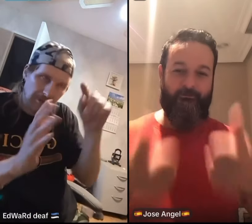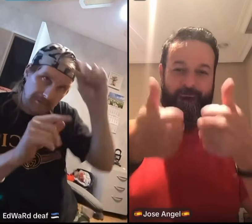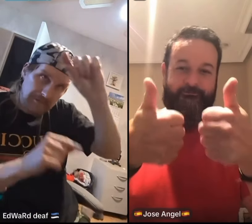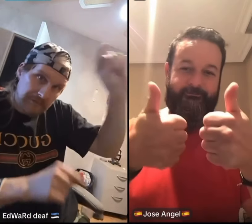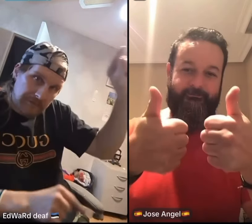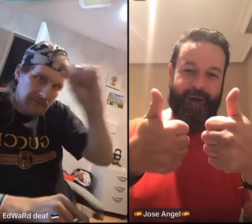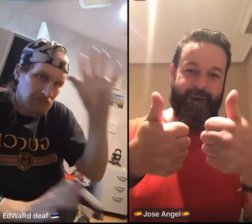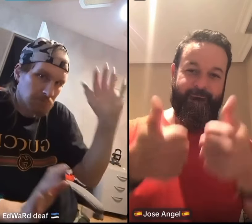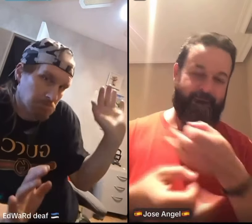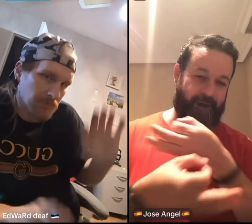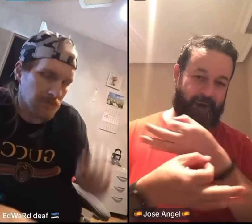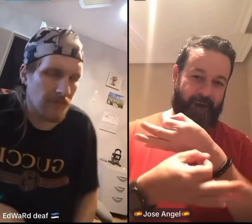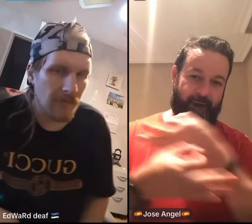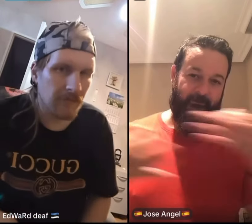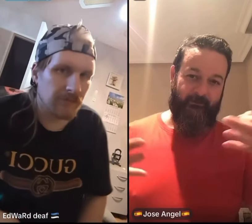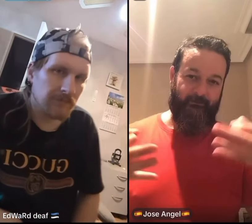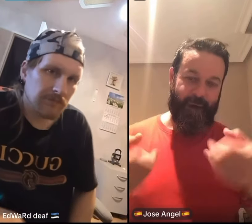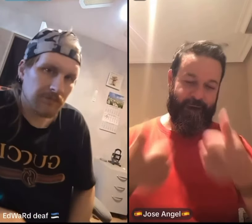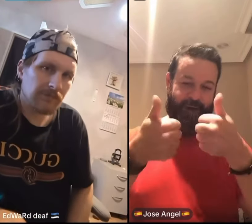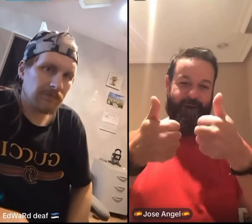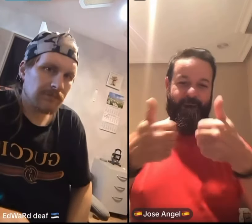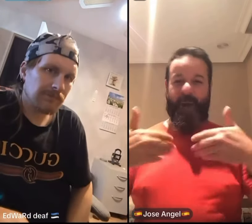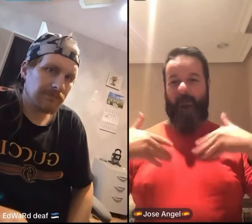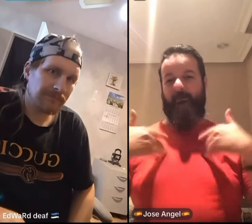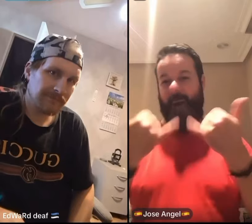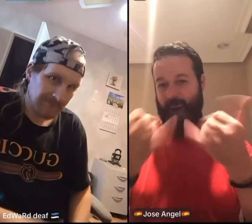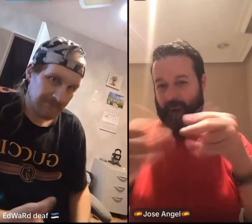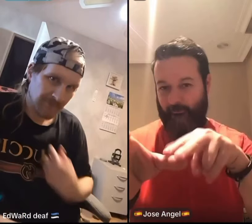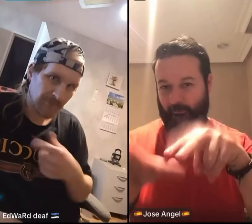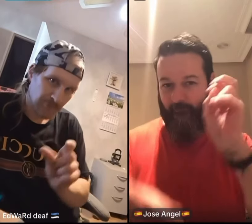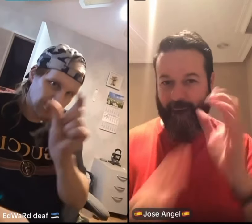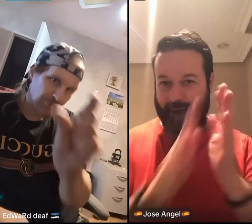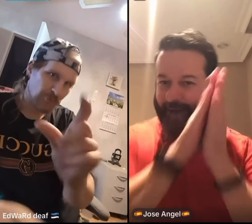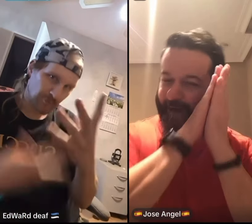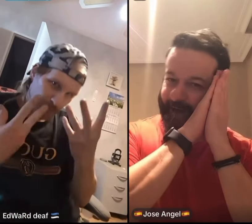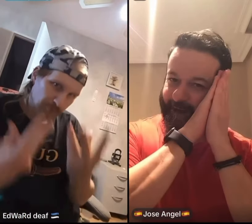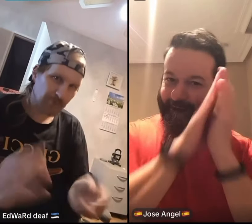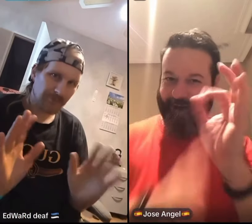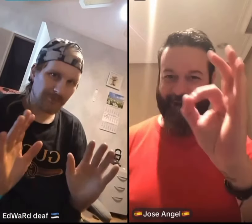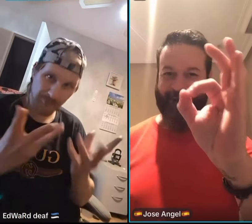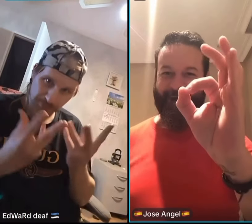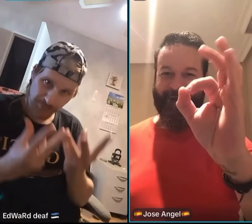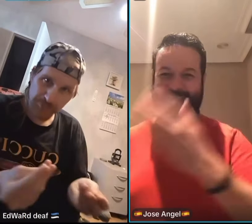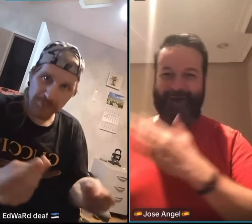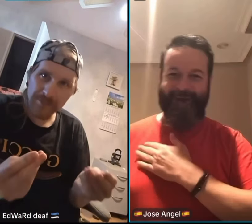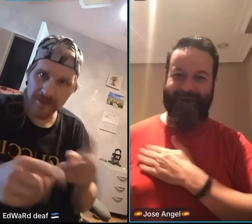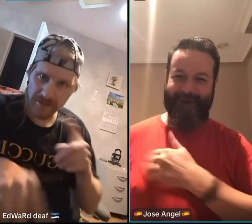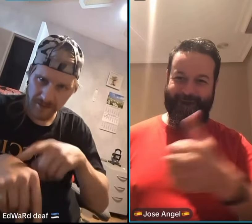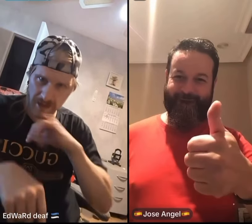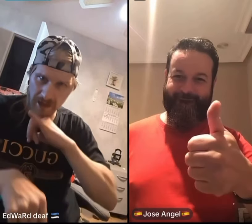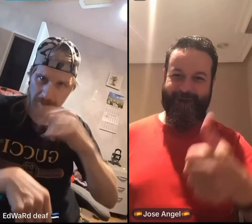You're correct, Mr. Gray. You're going use the same type of violence. It's a perfect imitation.